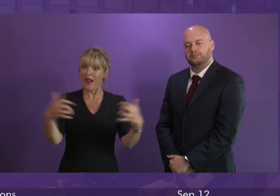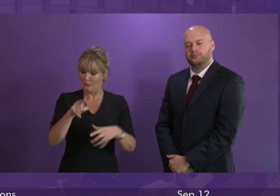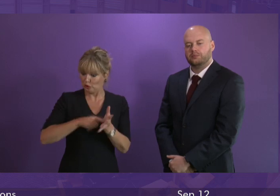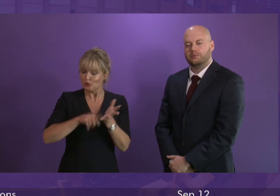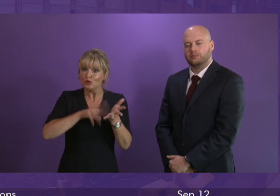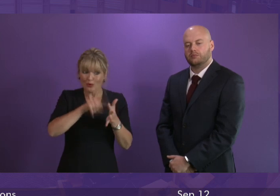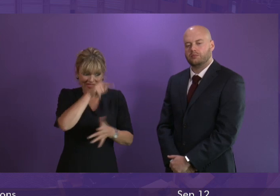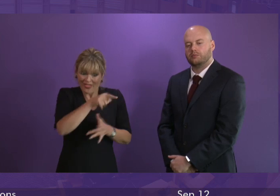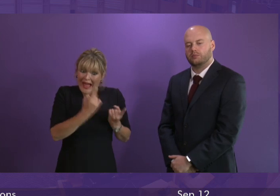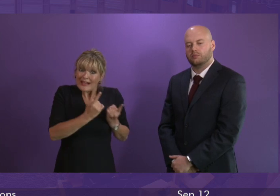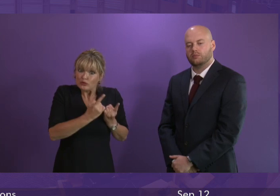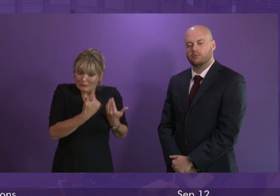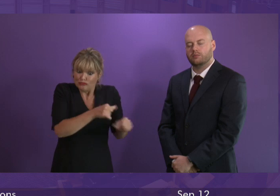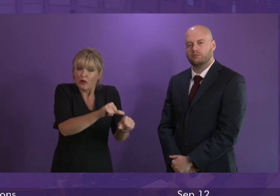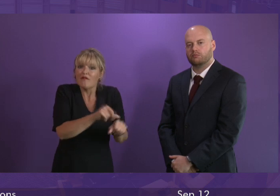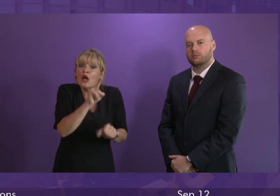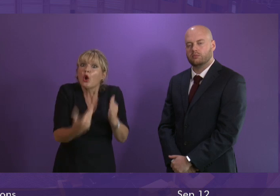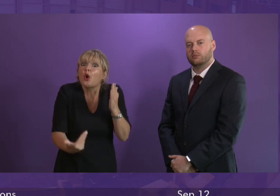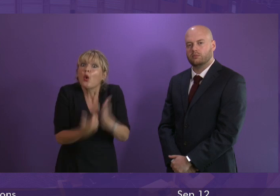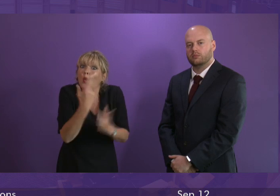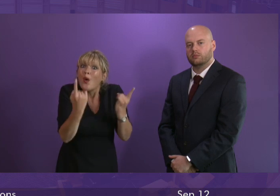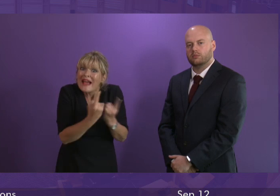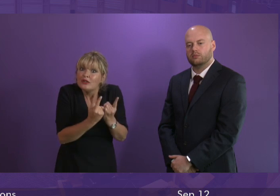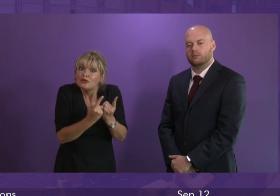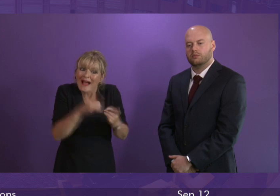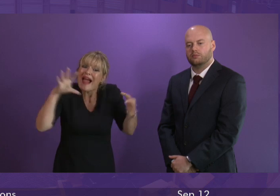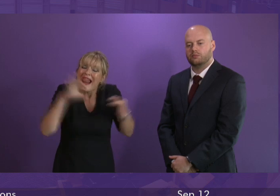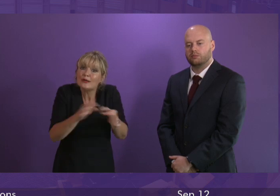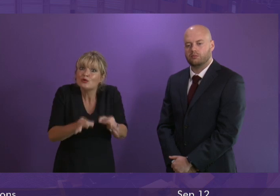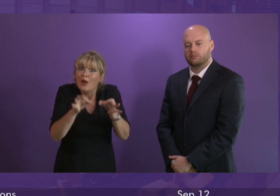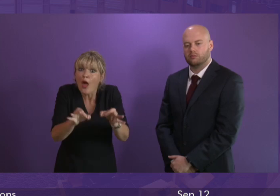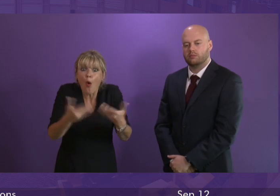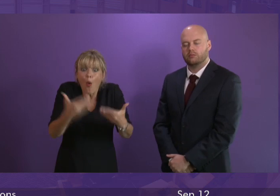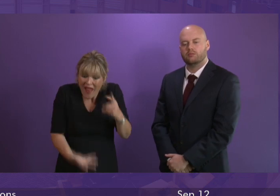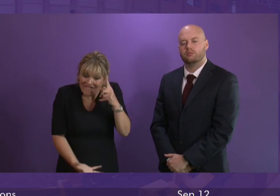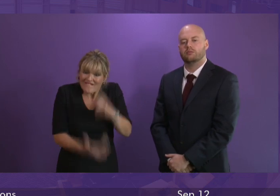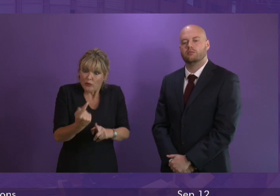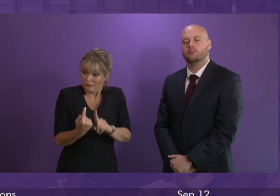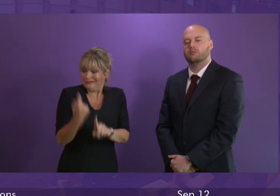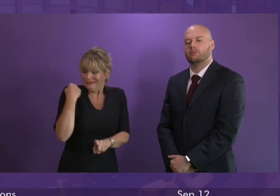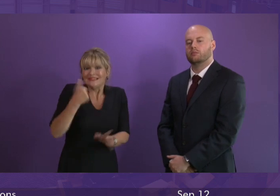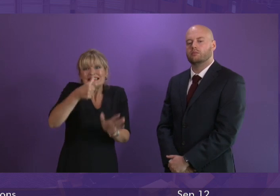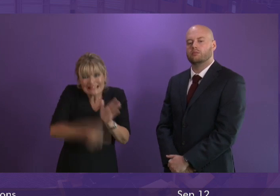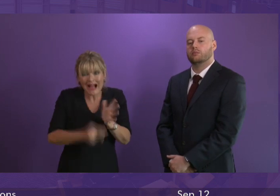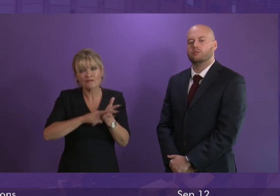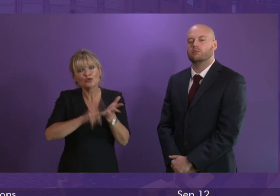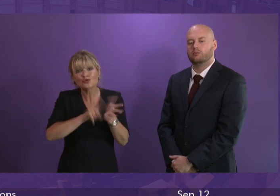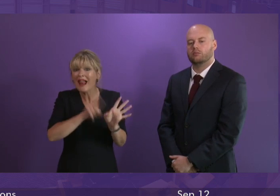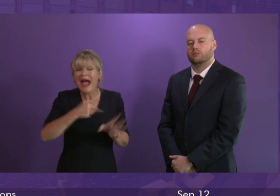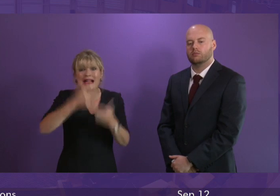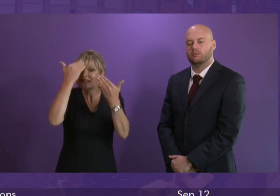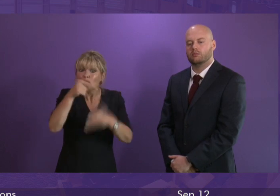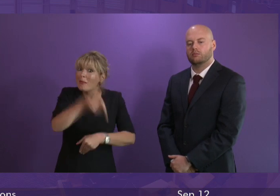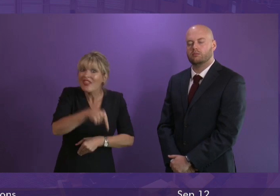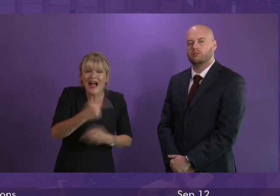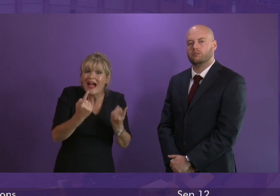in June. The issue that has resulted in this delay didn't come to light until the start of July. I didn't know